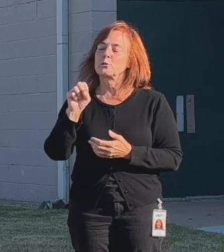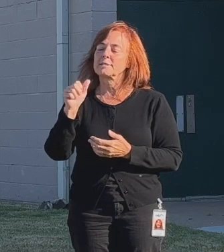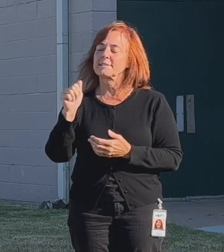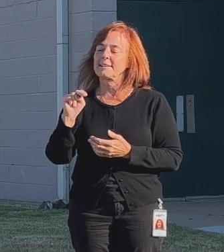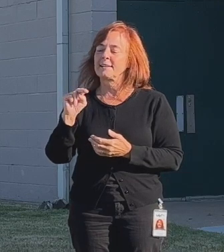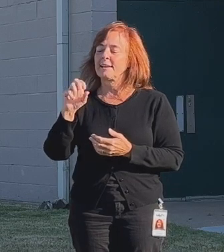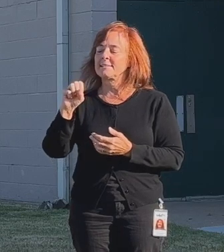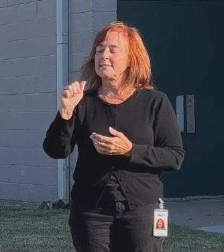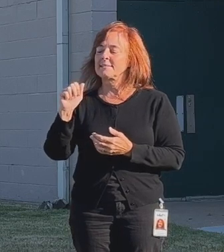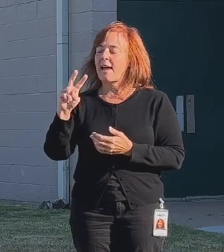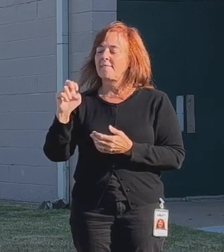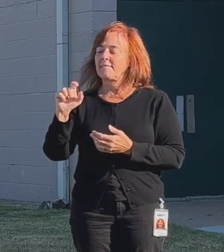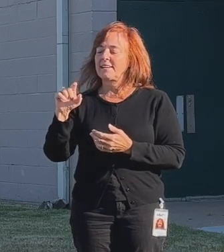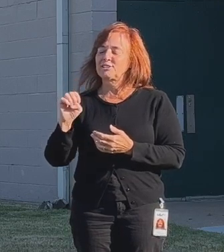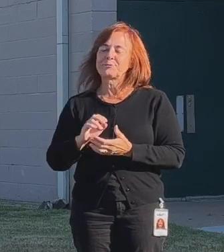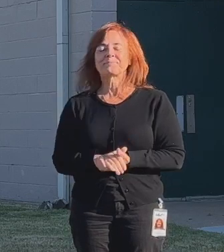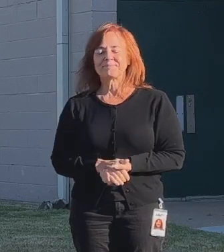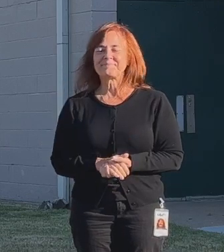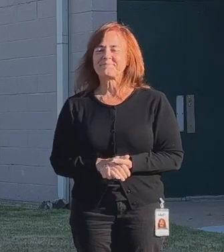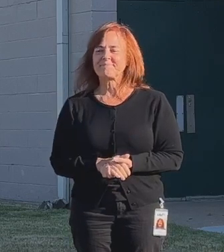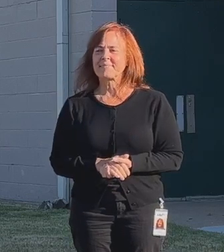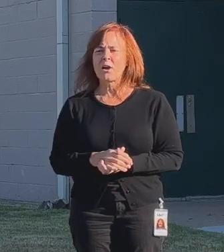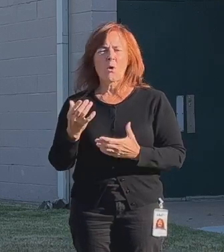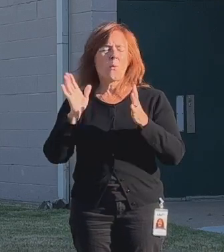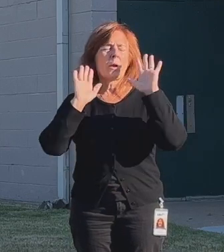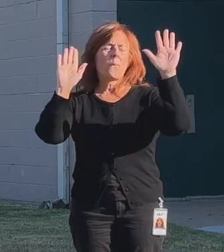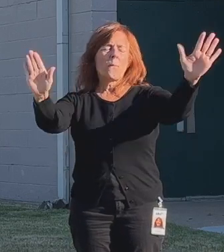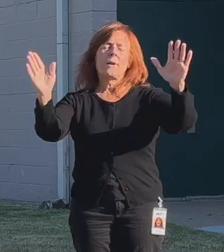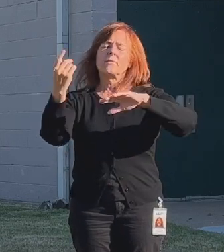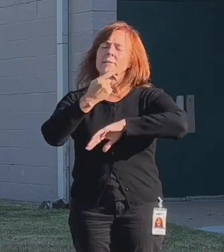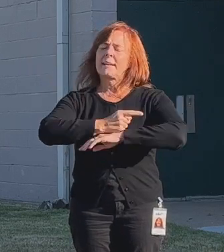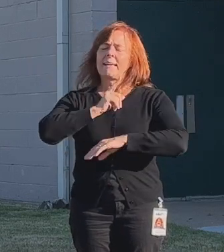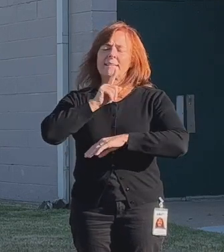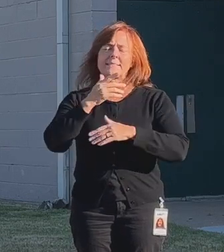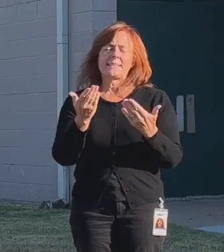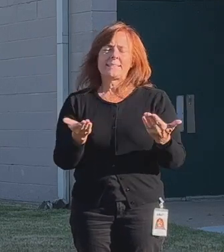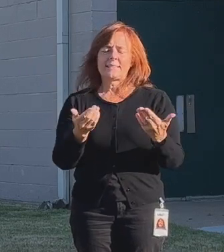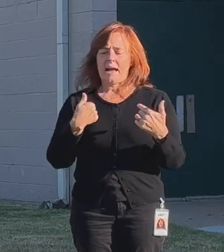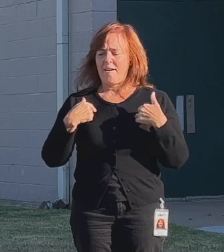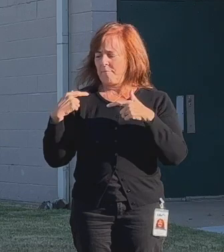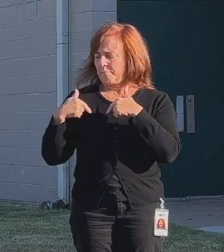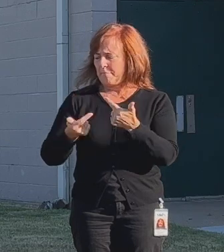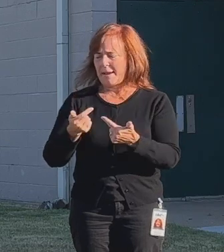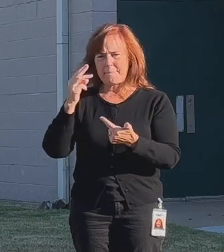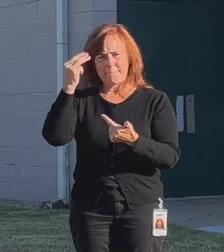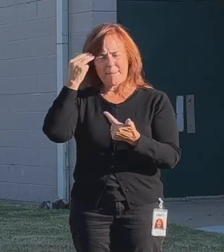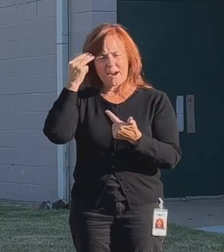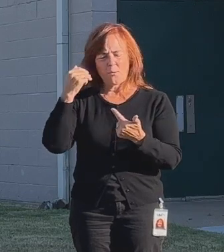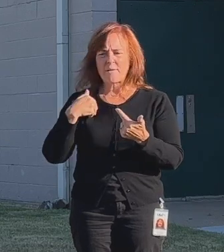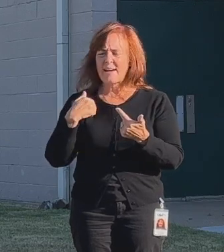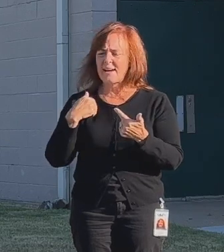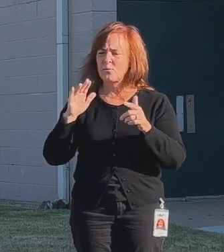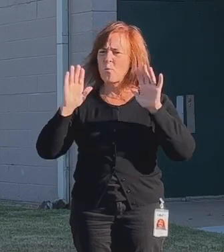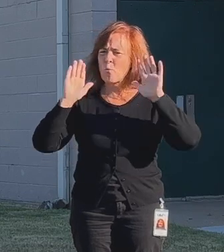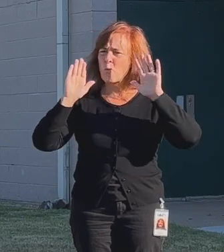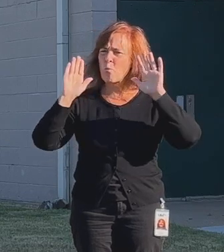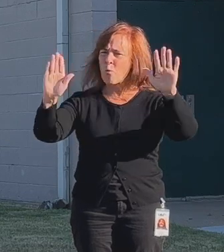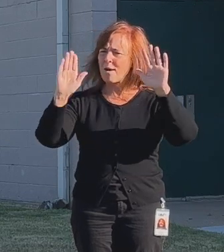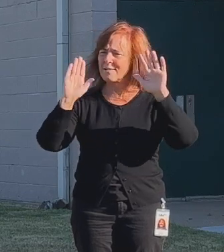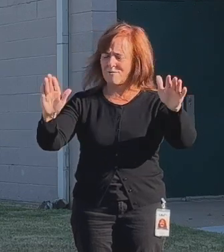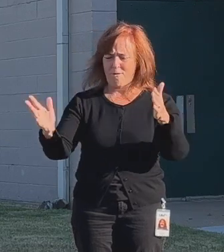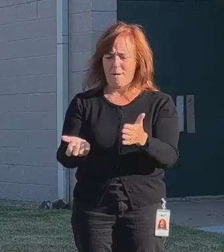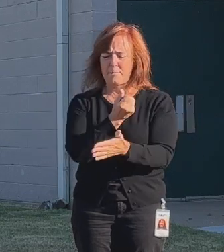What a great day this is. I think in the time that I've been mayor, we have had some remarkable opportunities